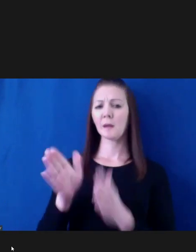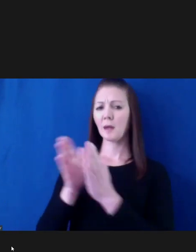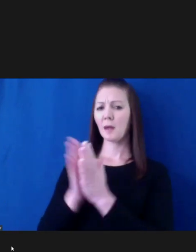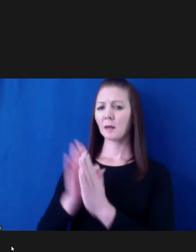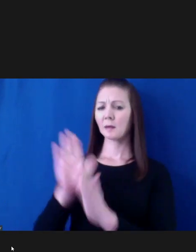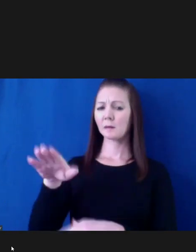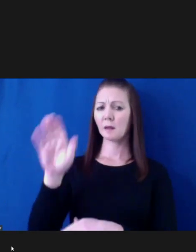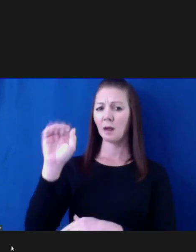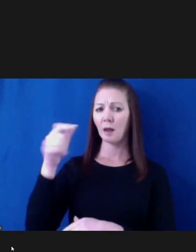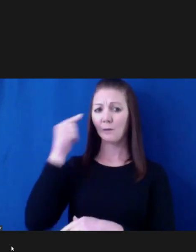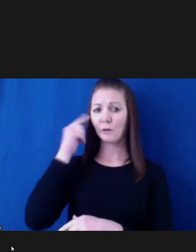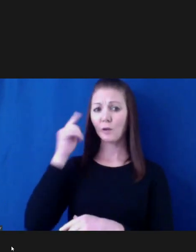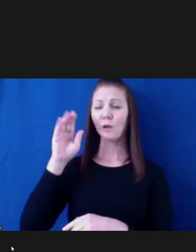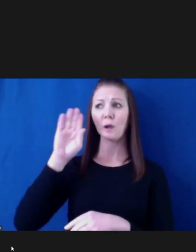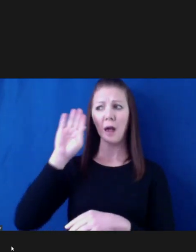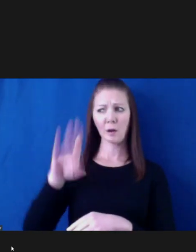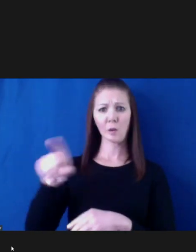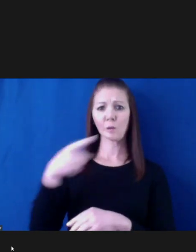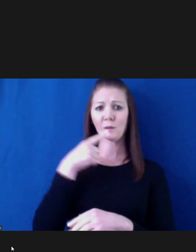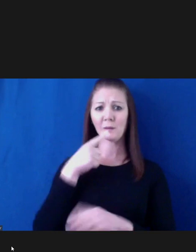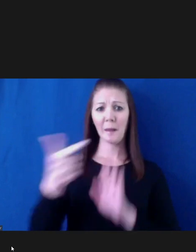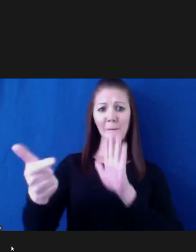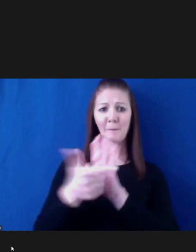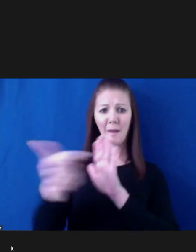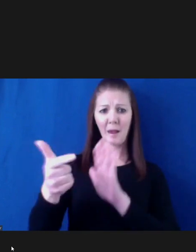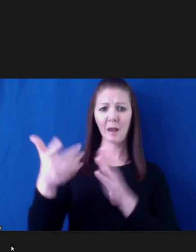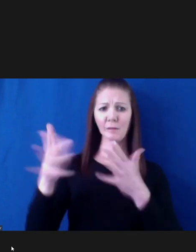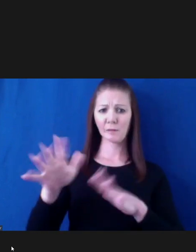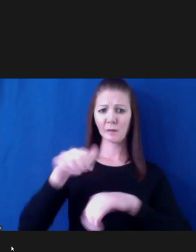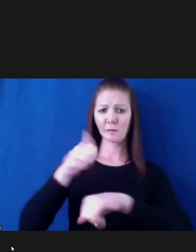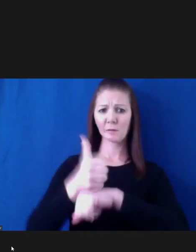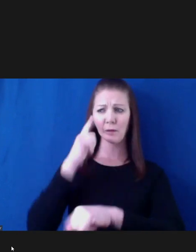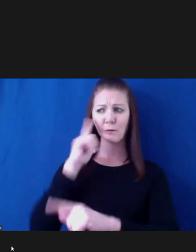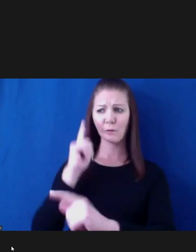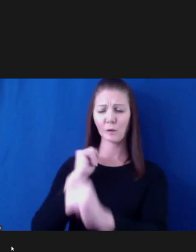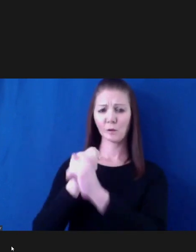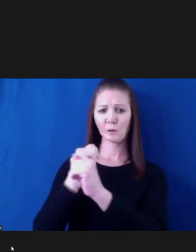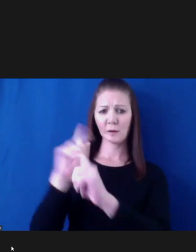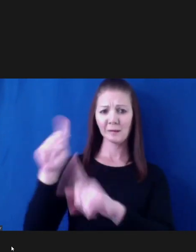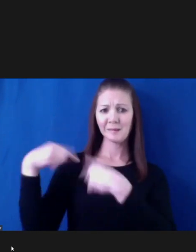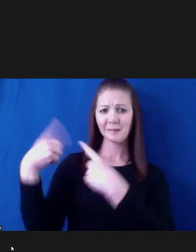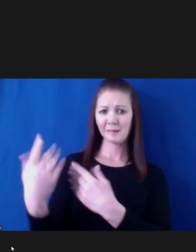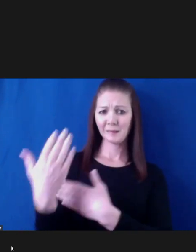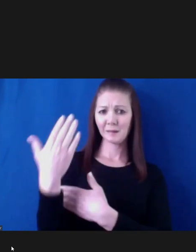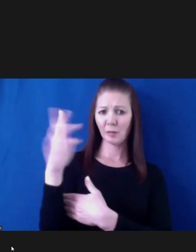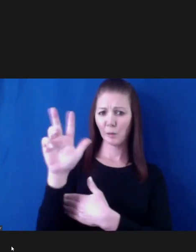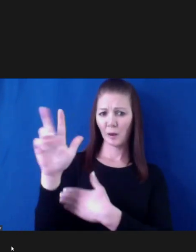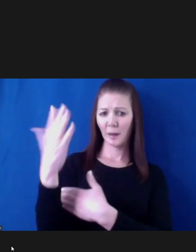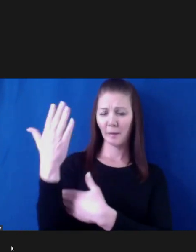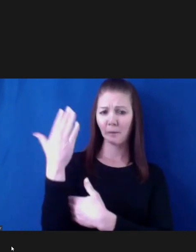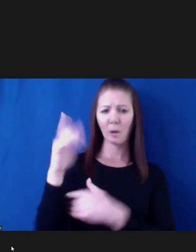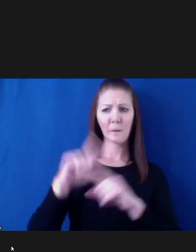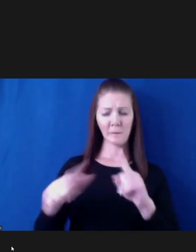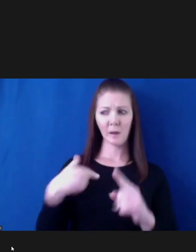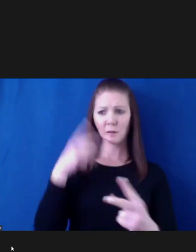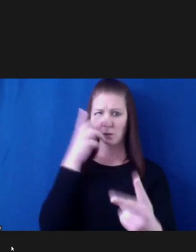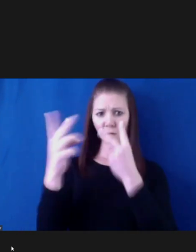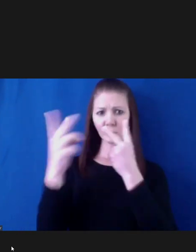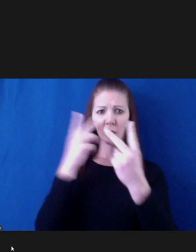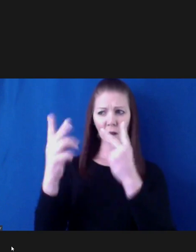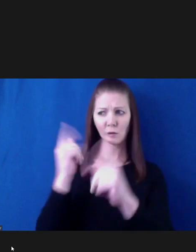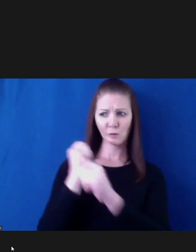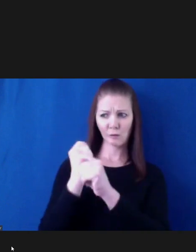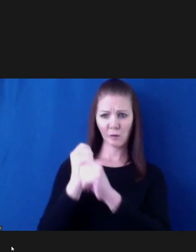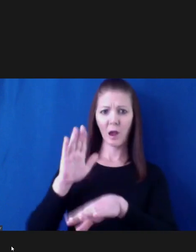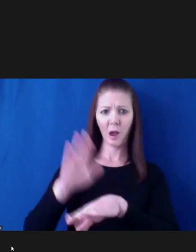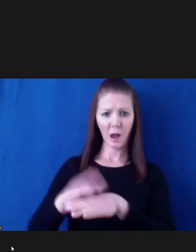highway until well into the morning. I don't know if you can talk a little bit about the enforcement of the ban. And is that something that state police are watching out for?